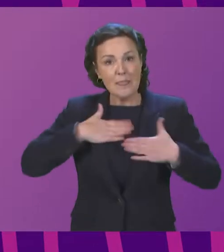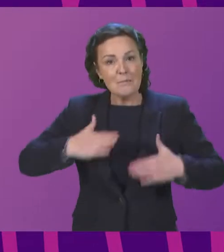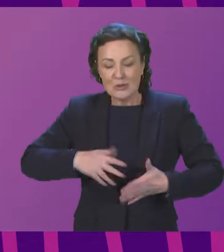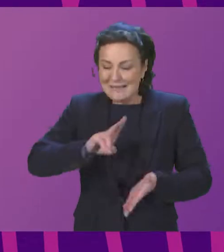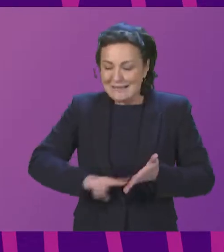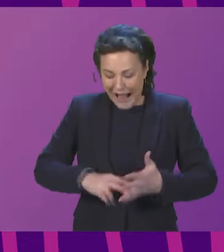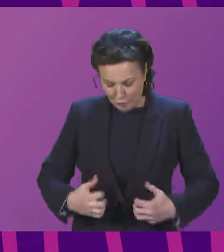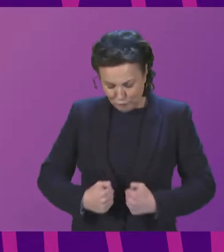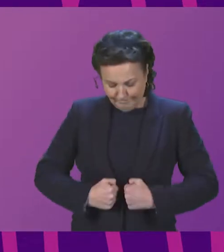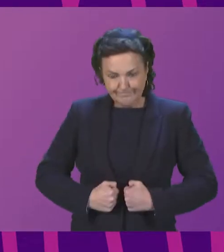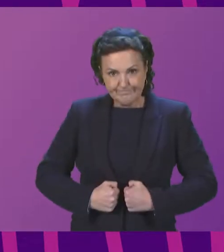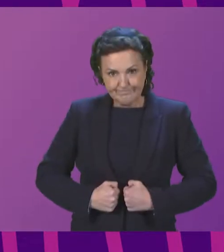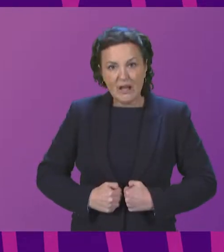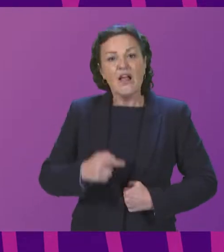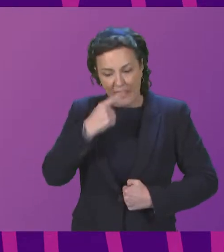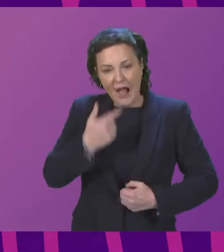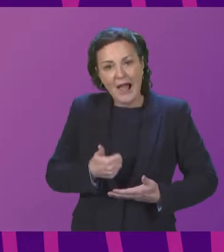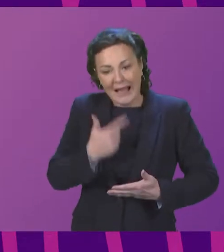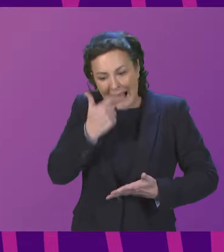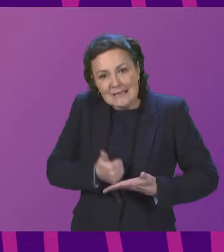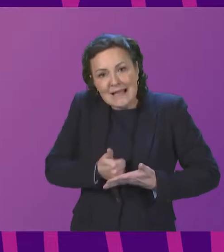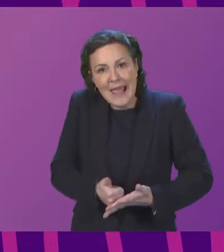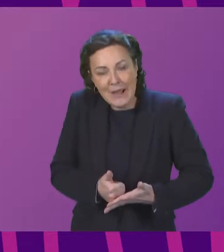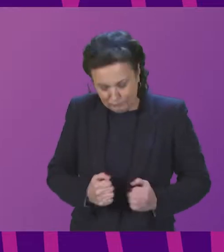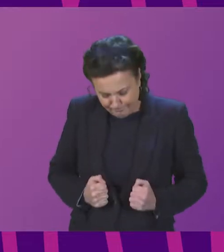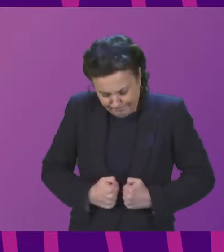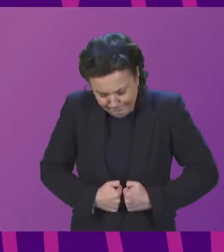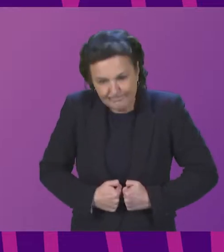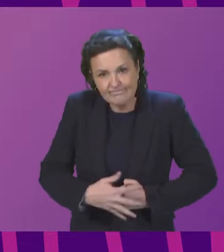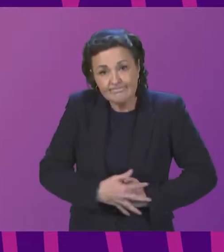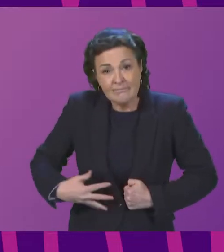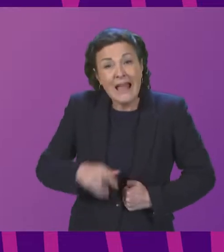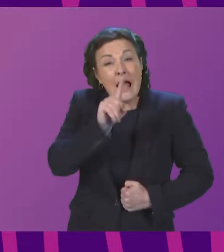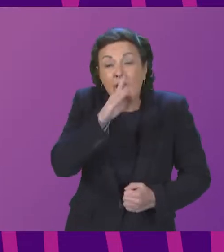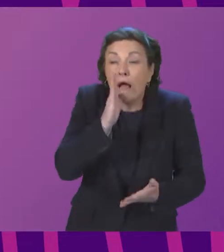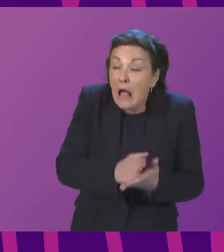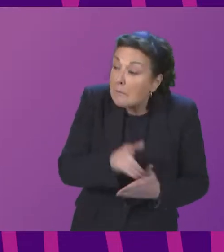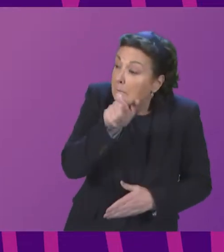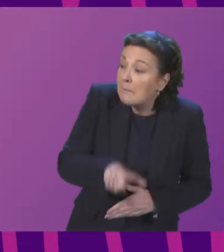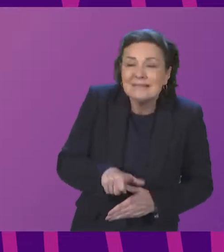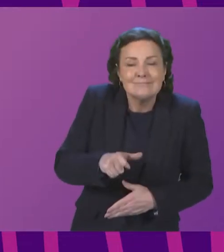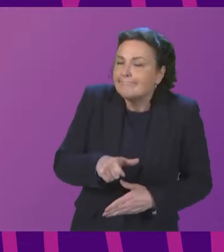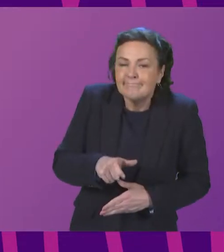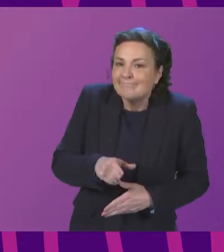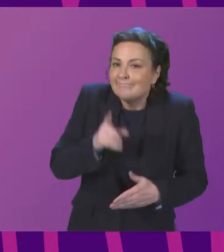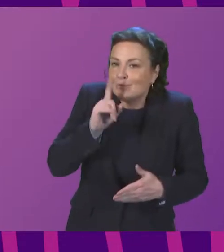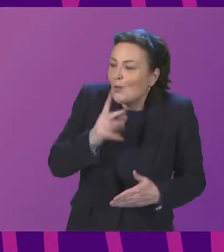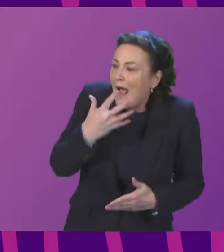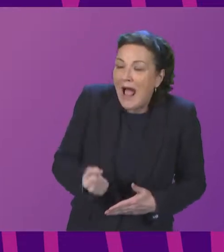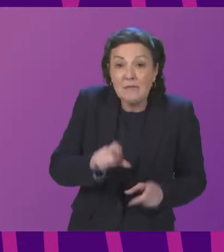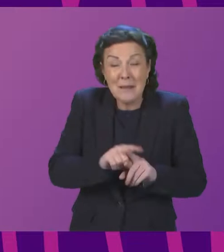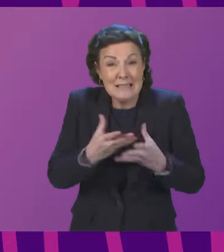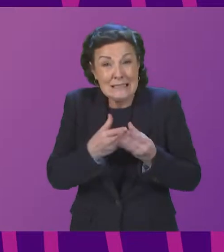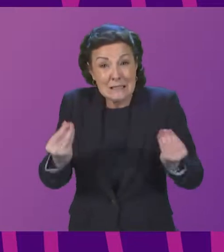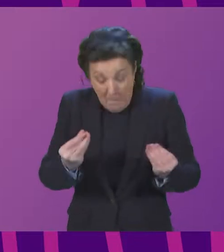natural tissue repair should always be used. Where underlying patient tissue is poor, surgical mesh may be necessary in some femoral and